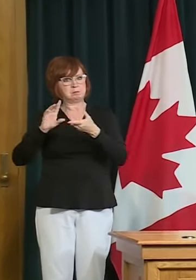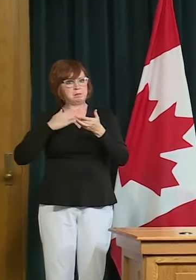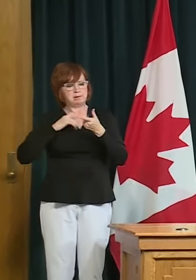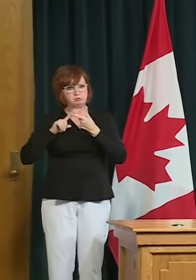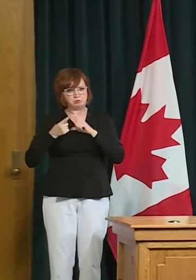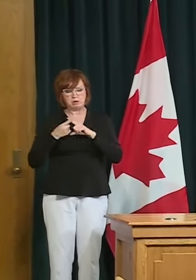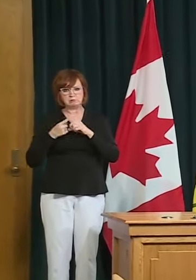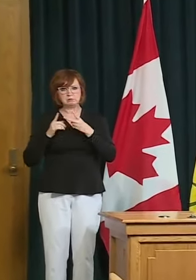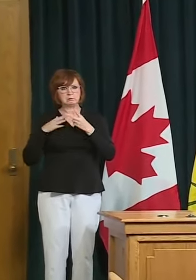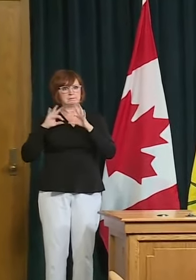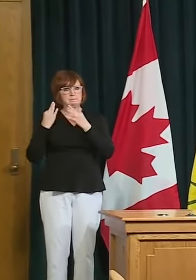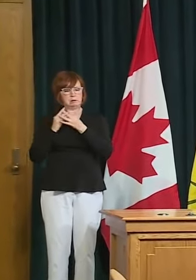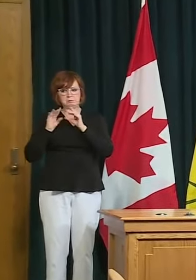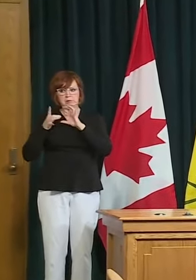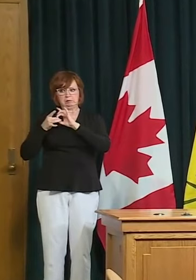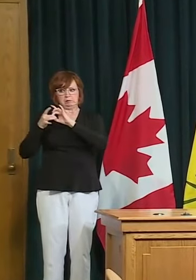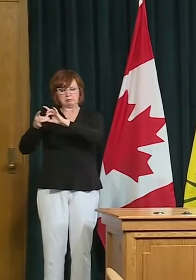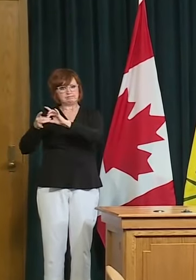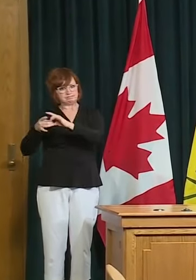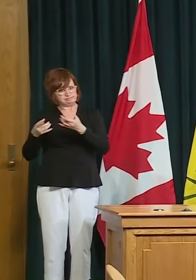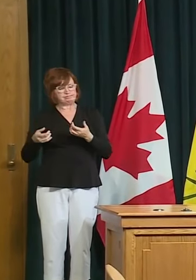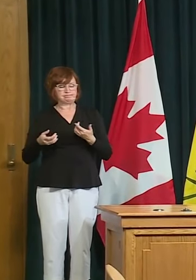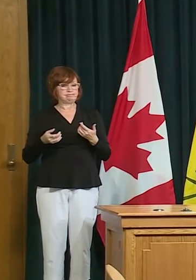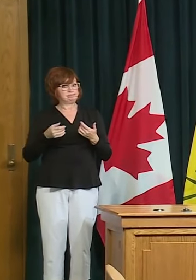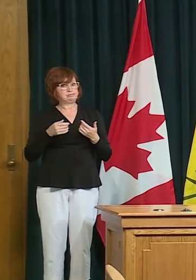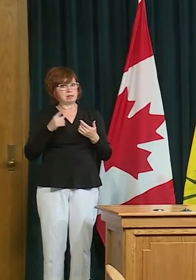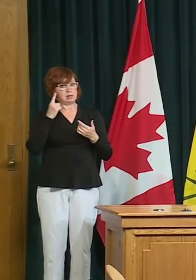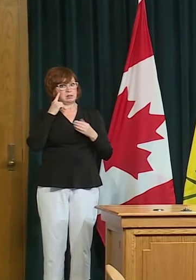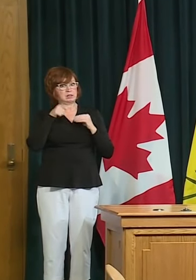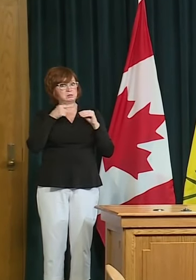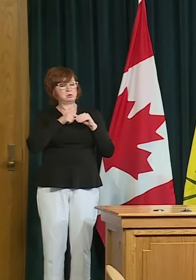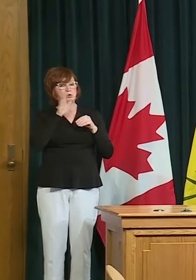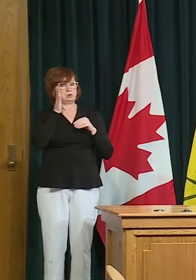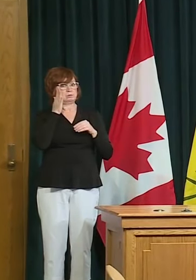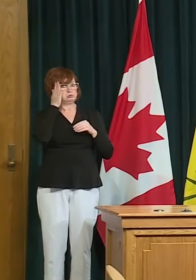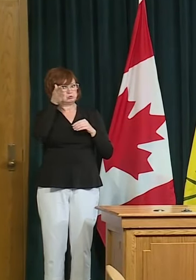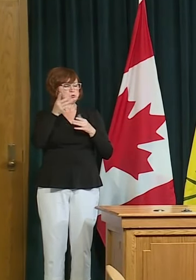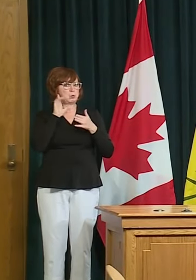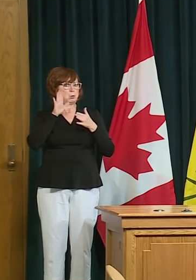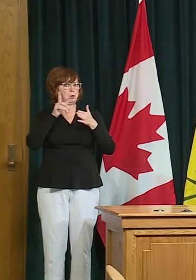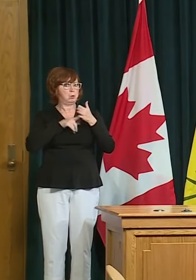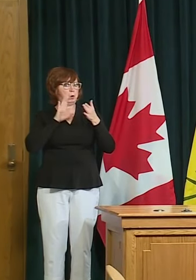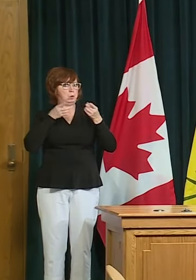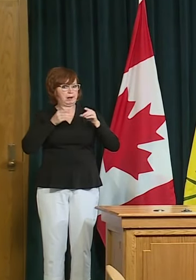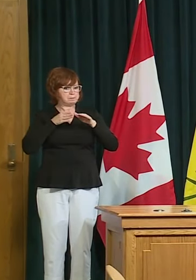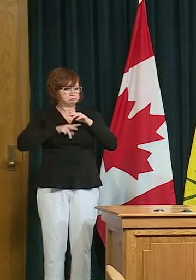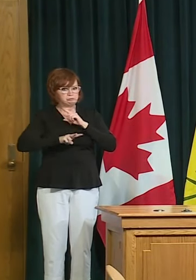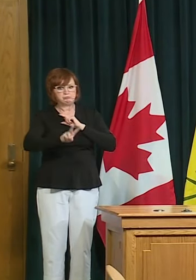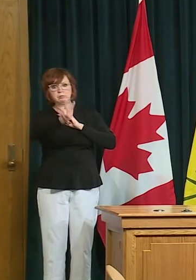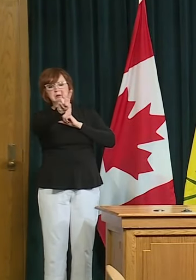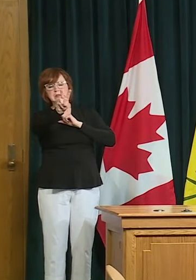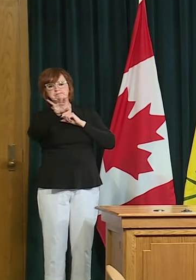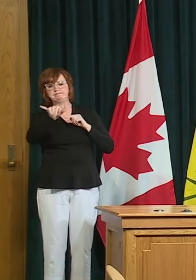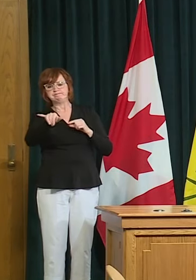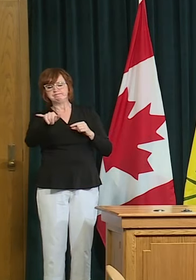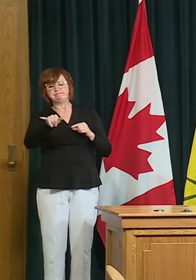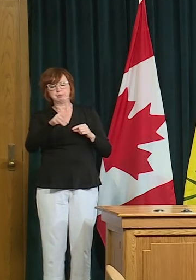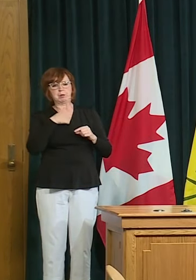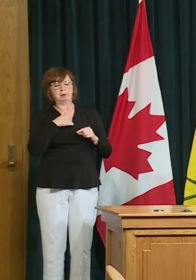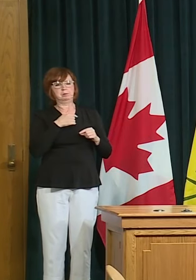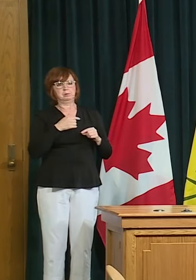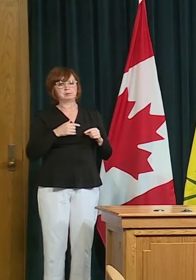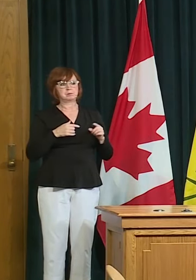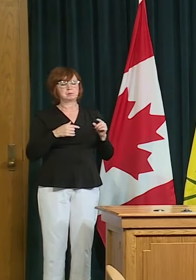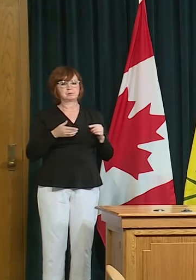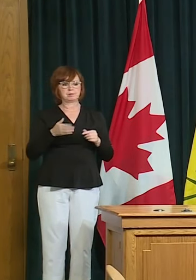again from my perspective um anything that can be done remotely or virtually is better than anything that